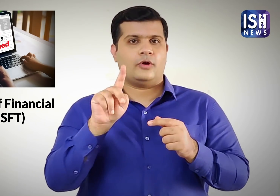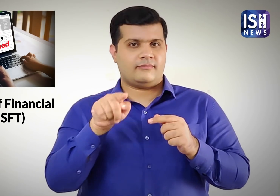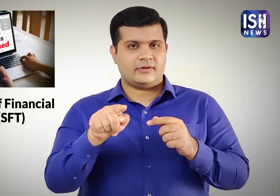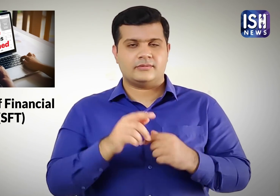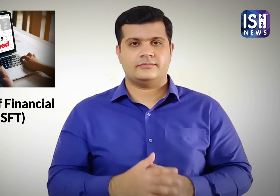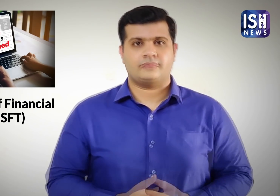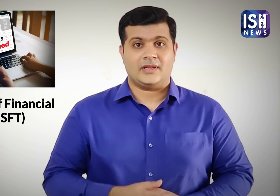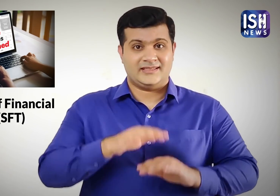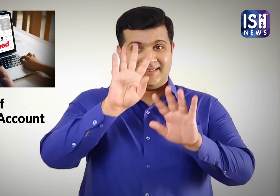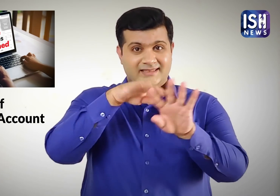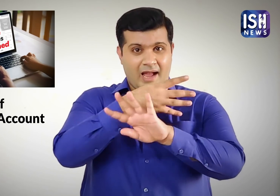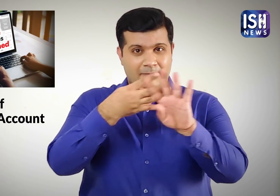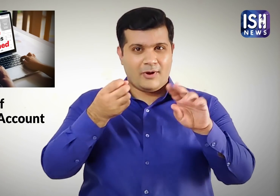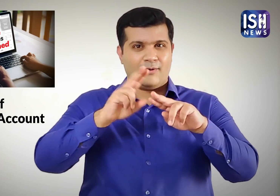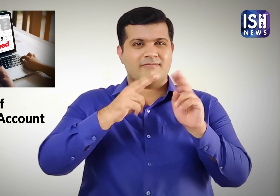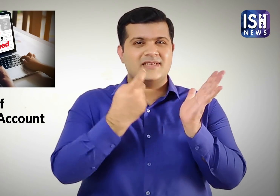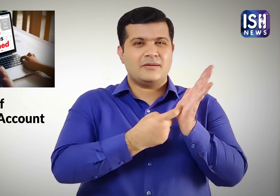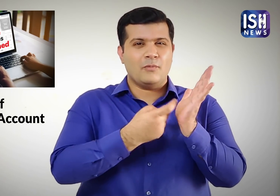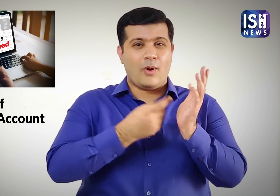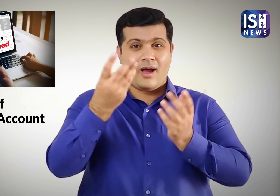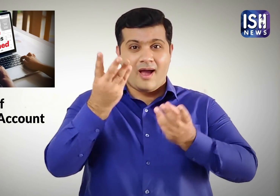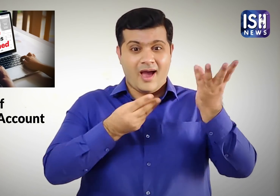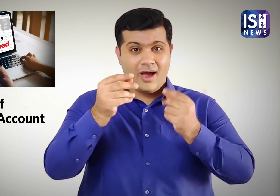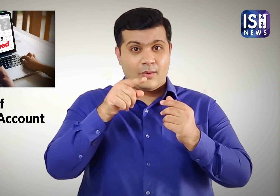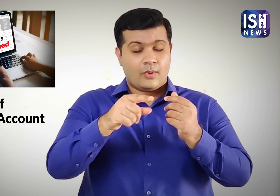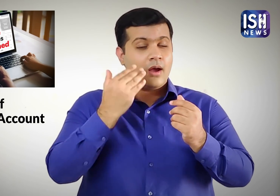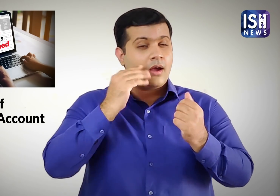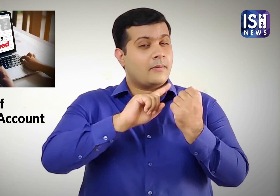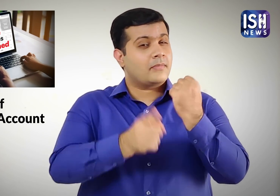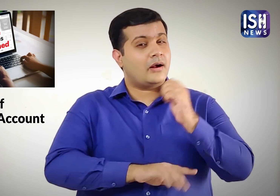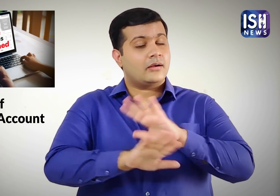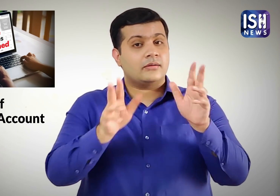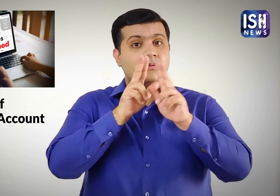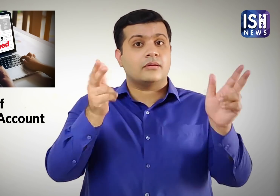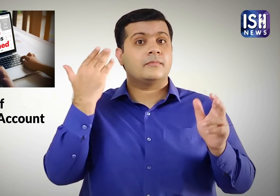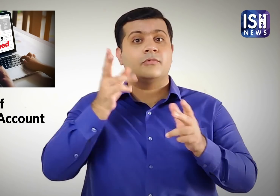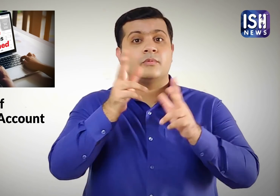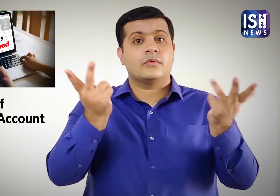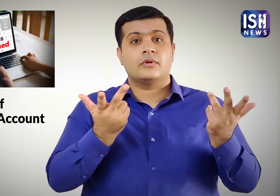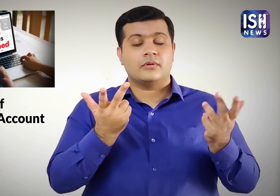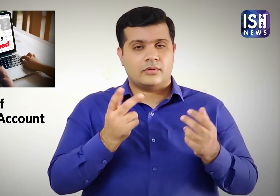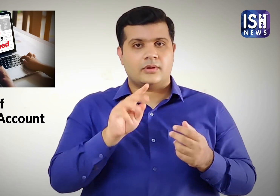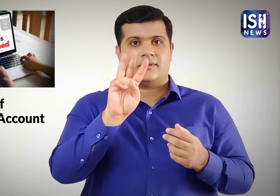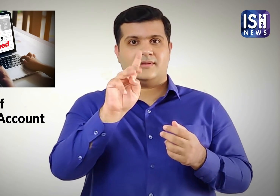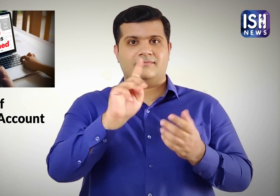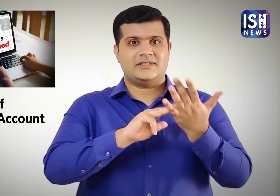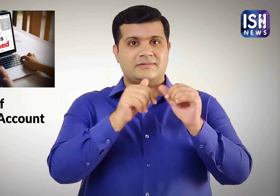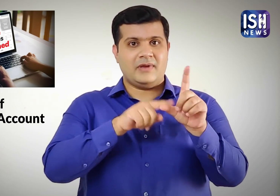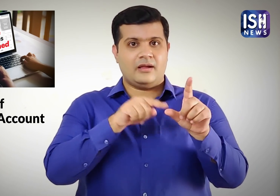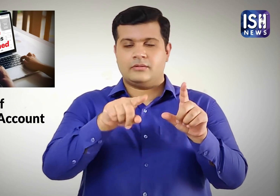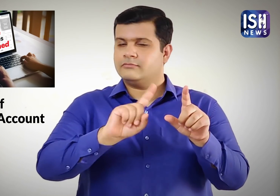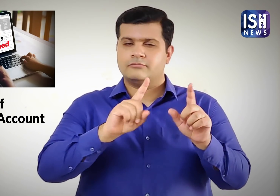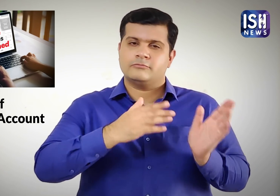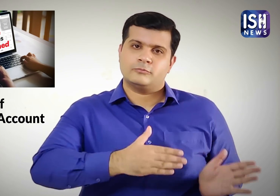to 30th June 2021. Due date for furnishing Statement of Reportable Account has been extended to 30th June